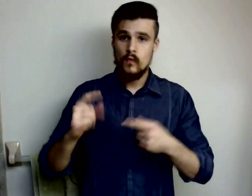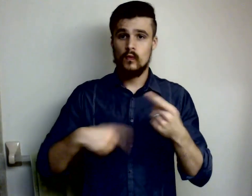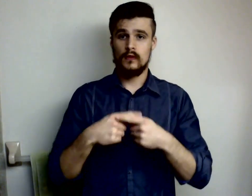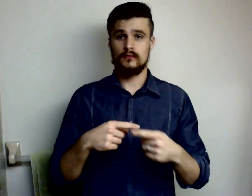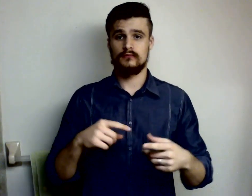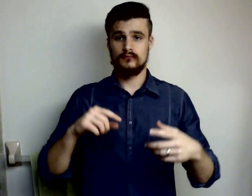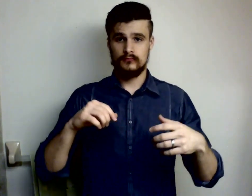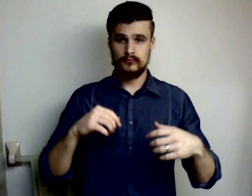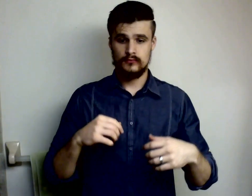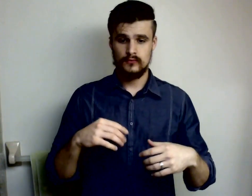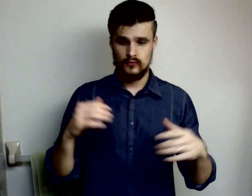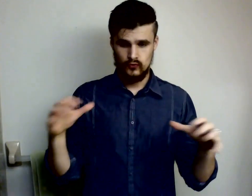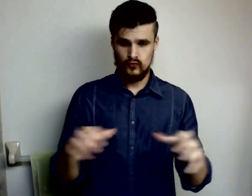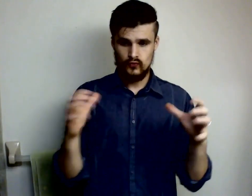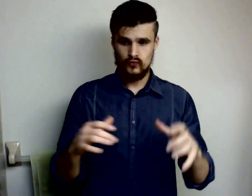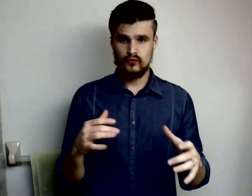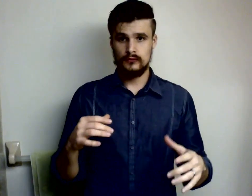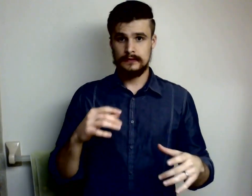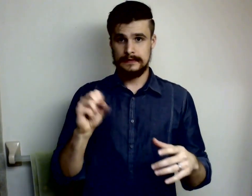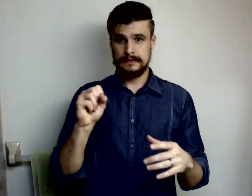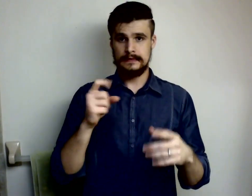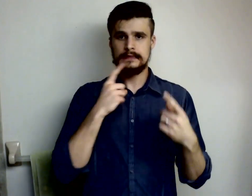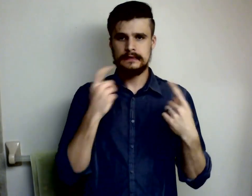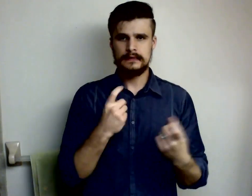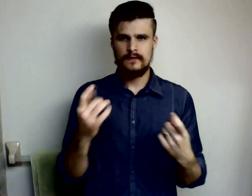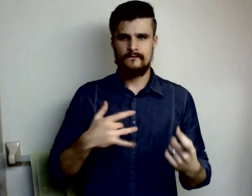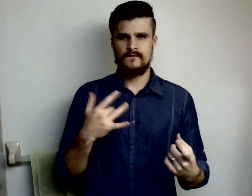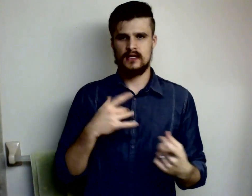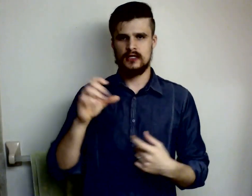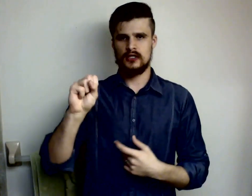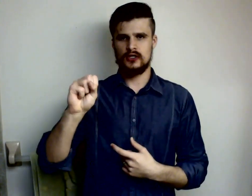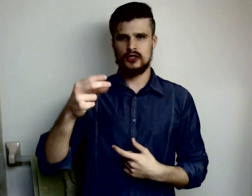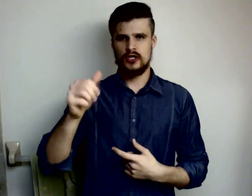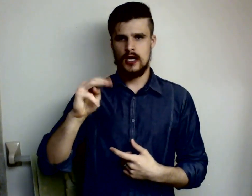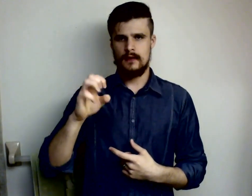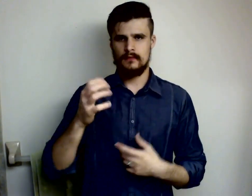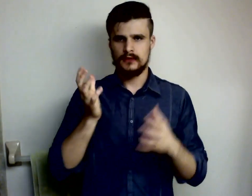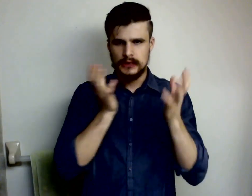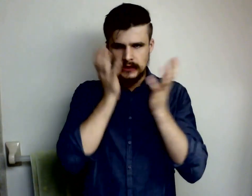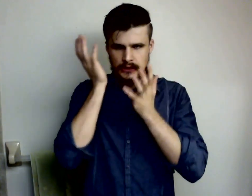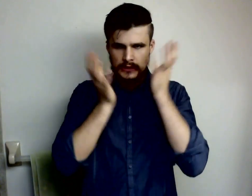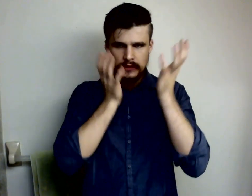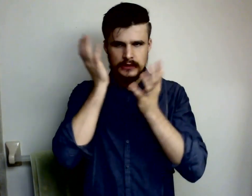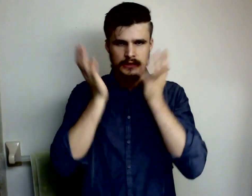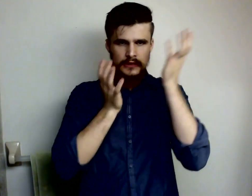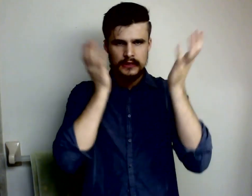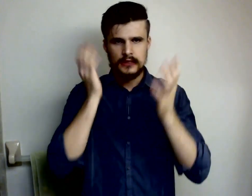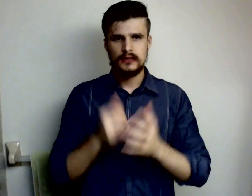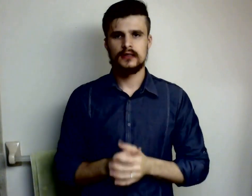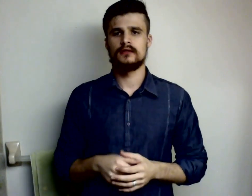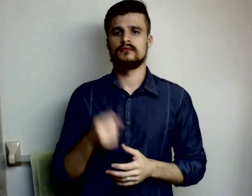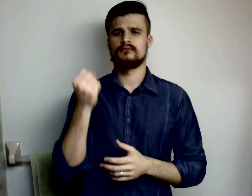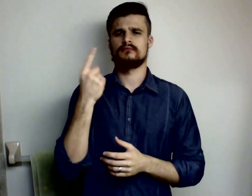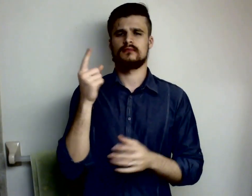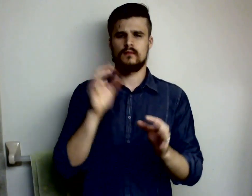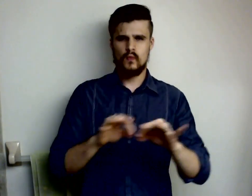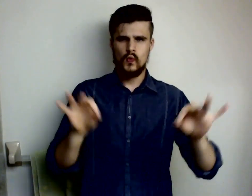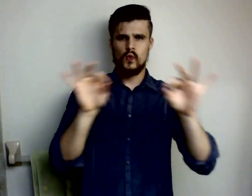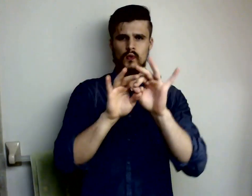we feel shame understanding the difference between the two is imperative if you no longer want to